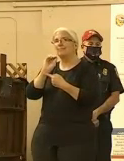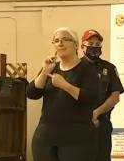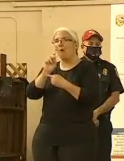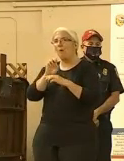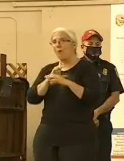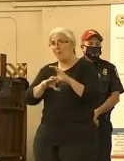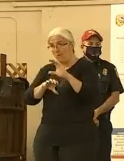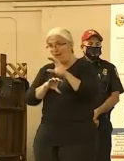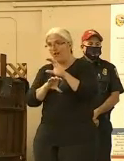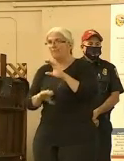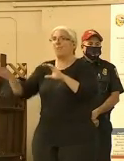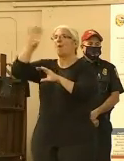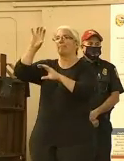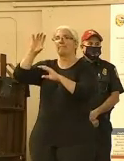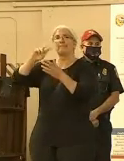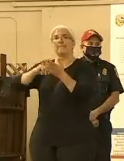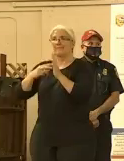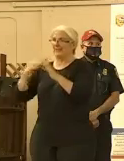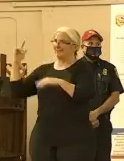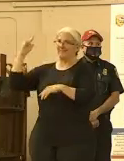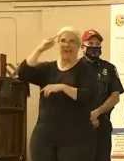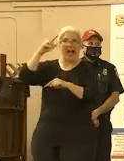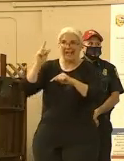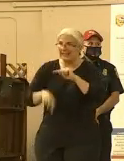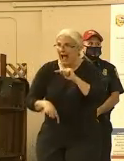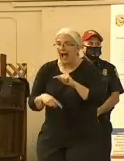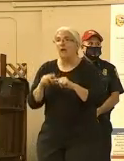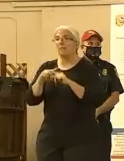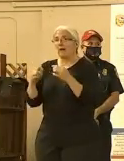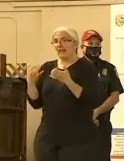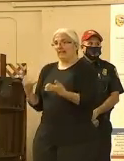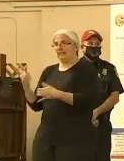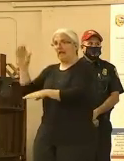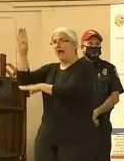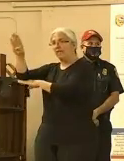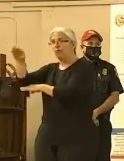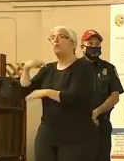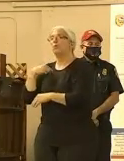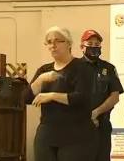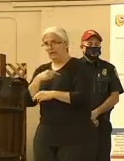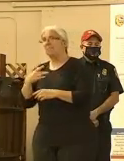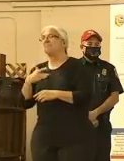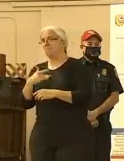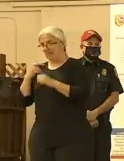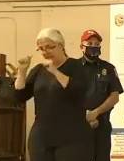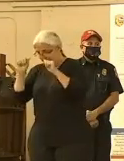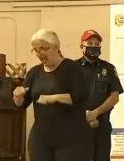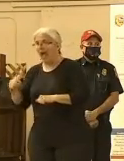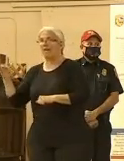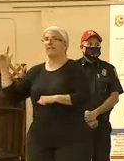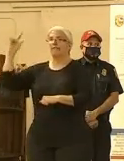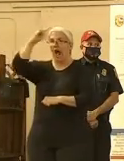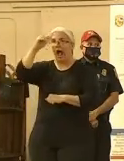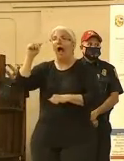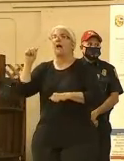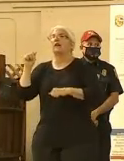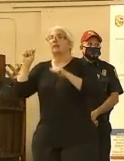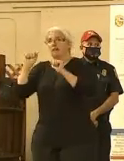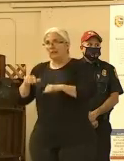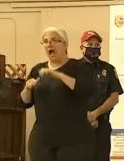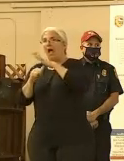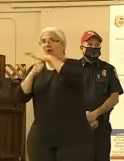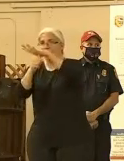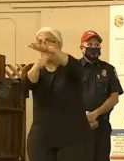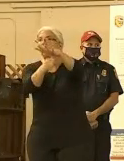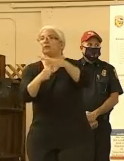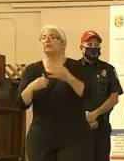flying. Today, this afternoon, there's going to be aircraft that are going to be flying. We've pretty much nailed, I've been talking about the last couple days,